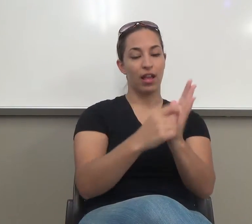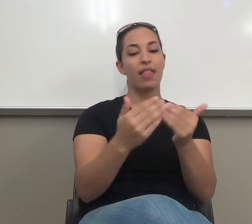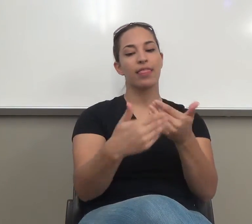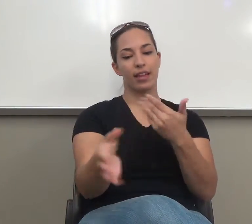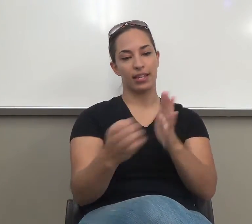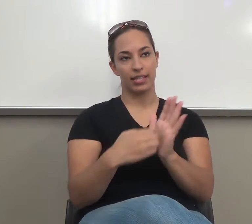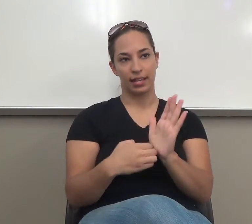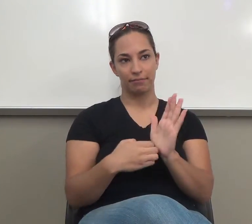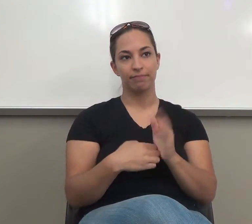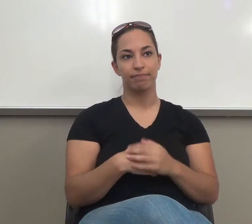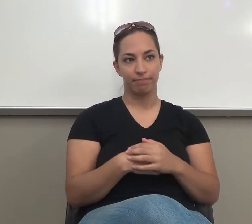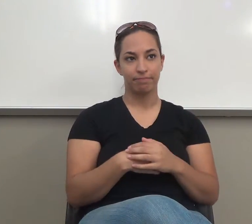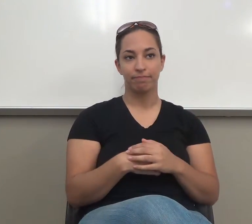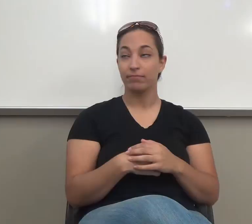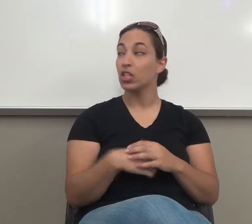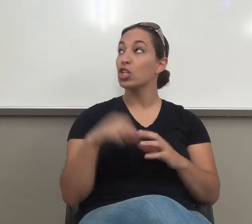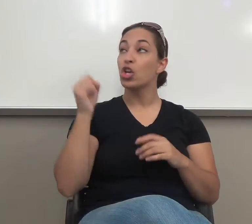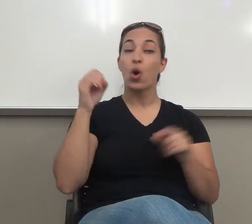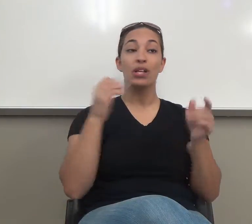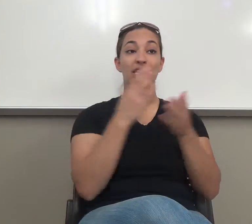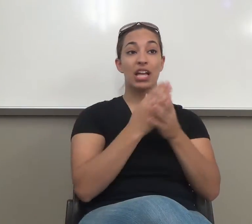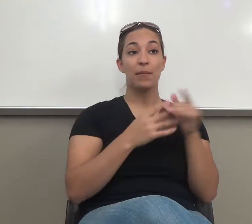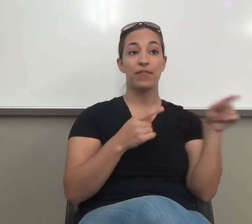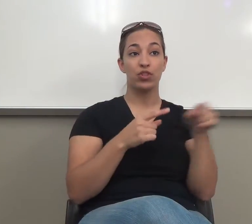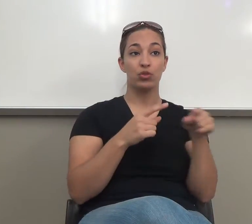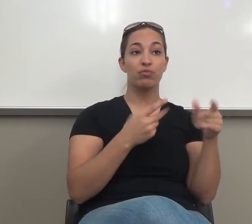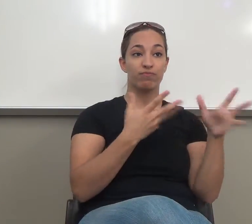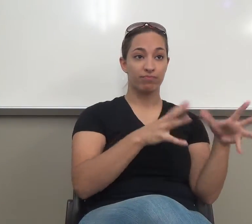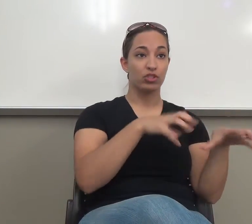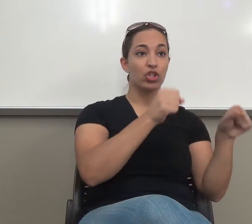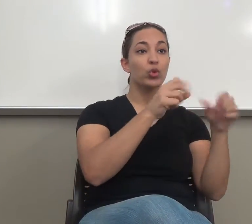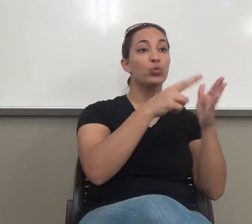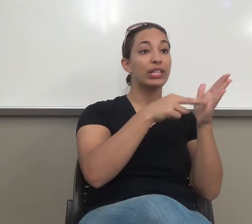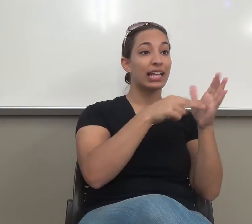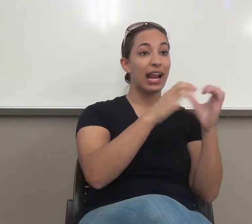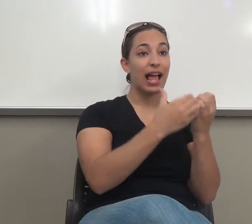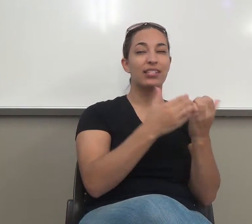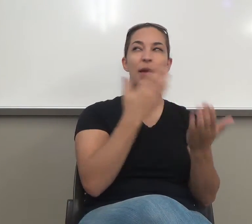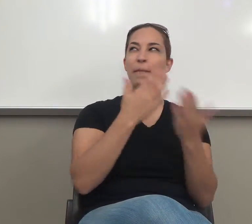the reading classes, you may recognize some of these, process, example.